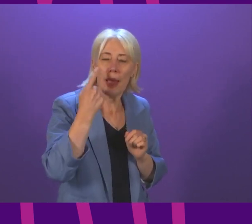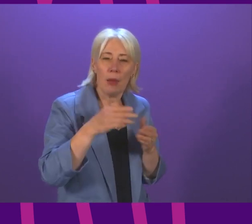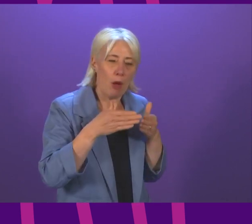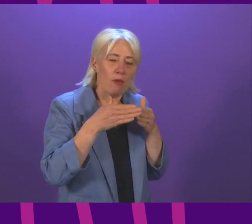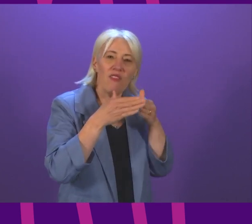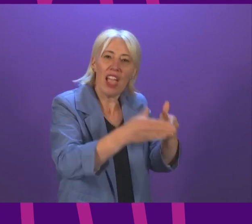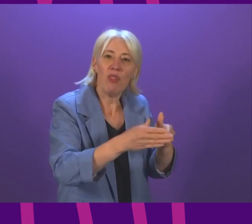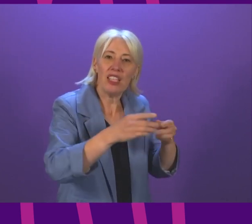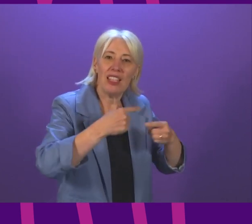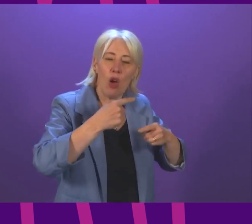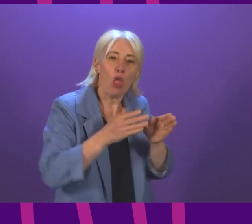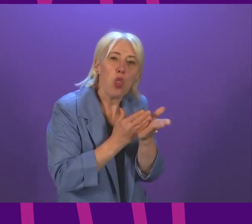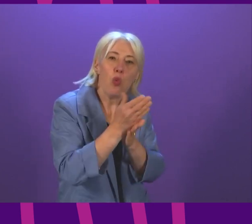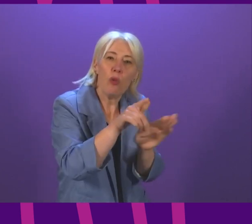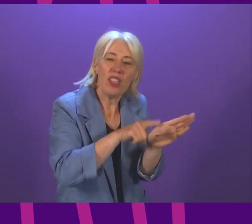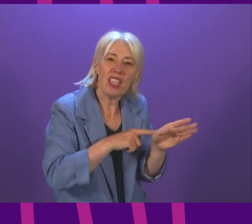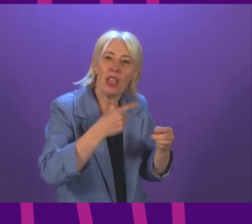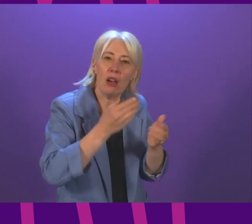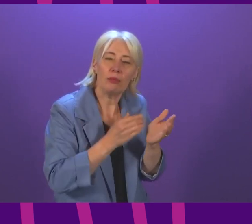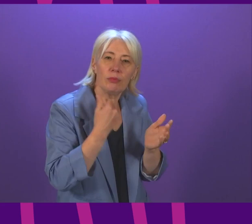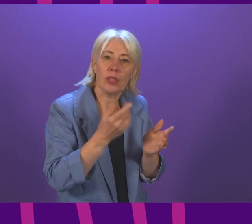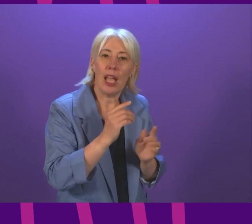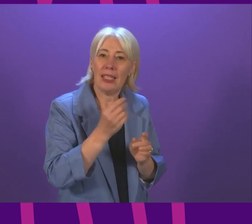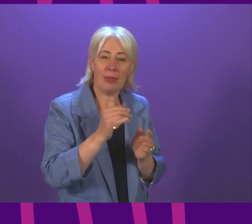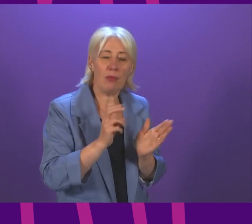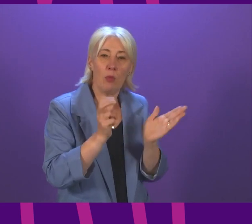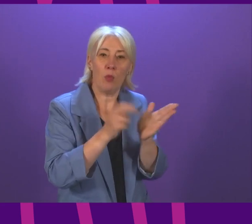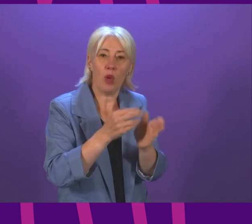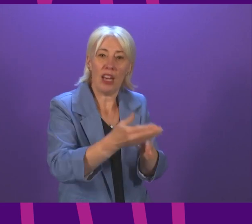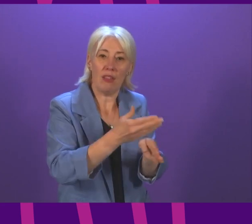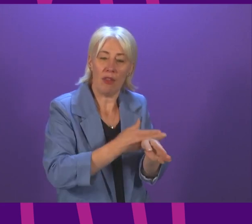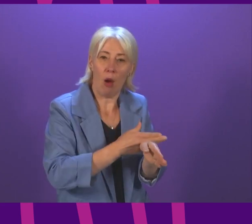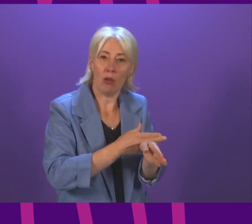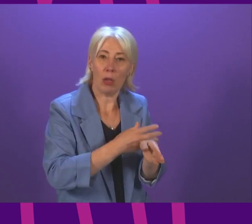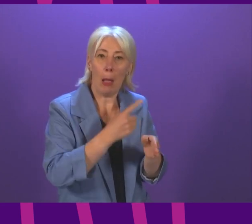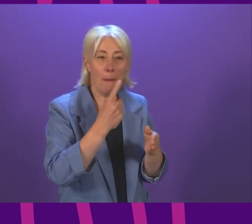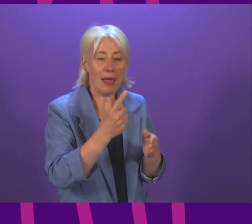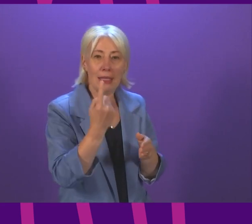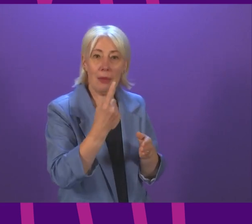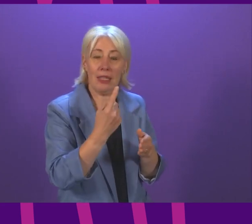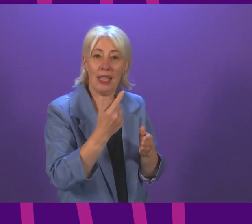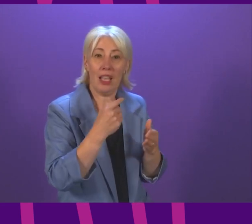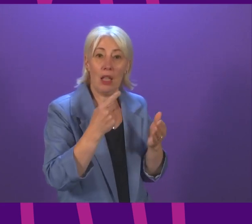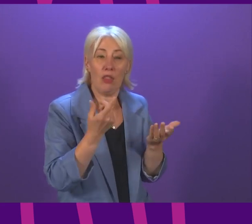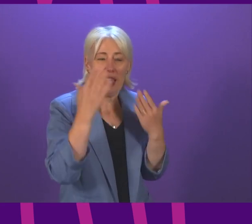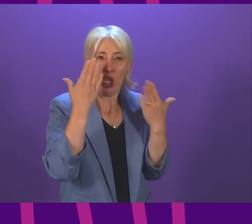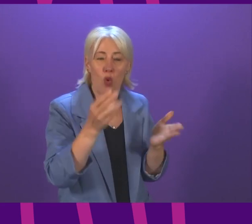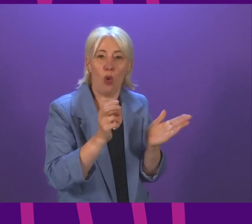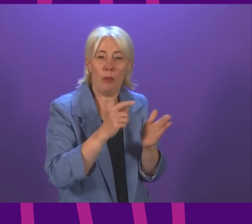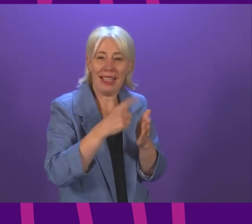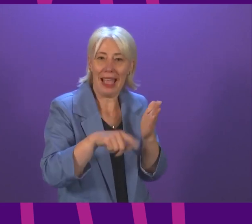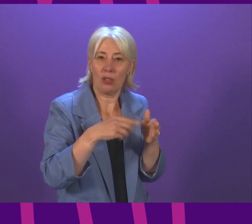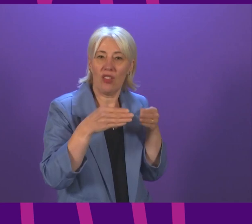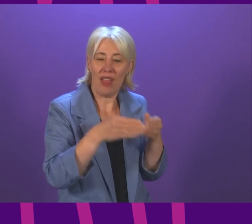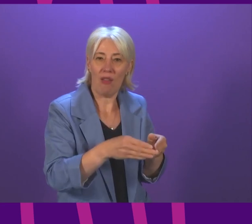capacity a removals company with forward bookings cancelled resulted in a house owner sitting on the floor in their new empty home just one